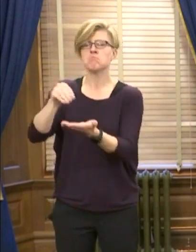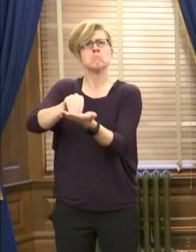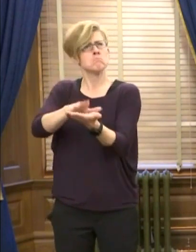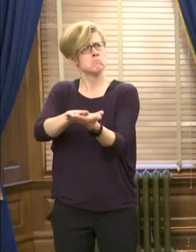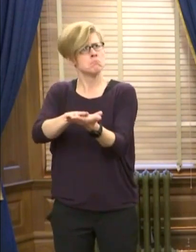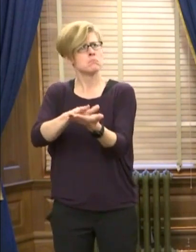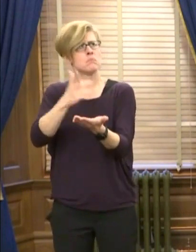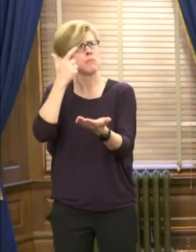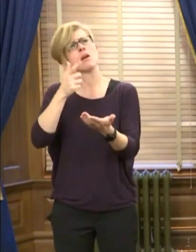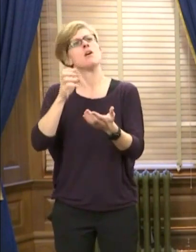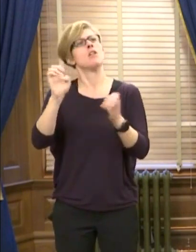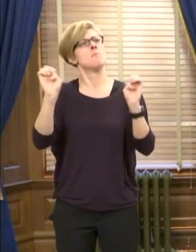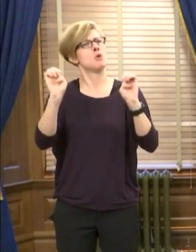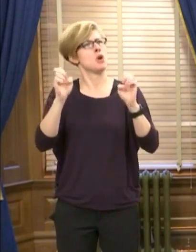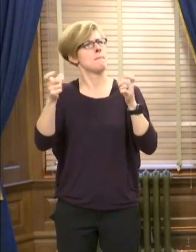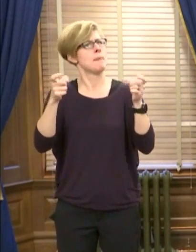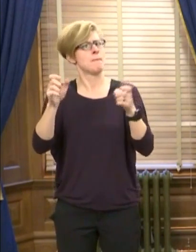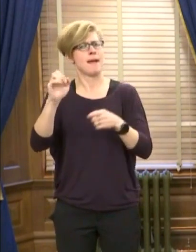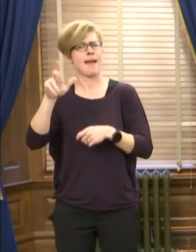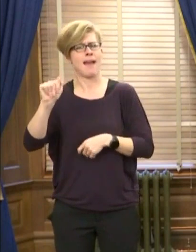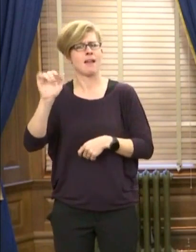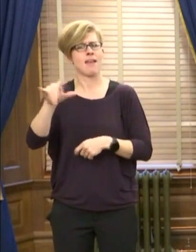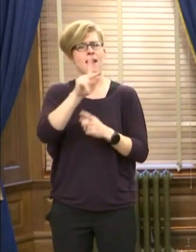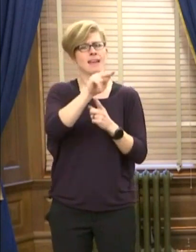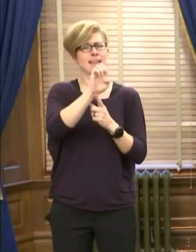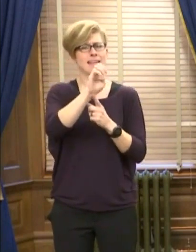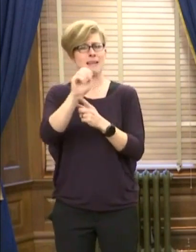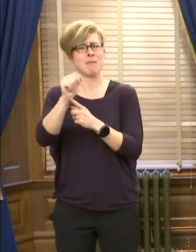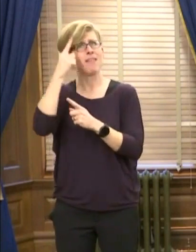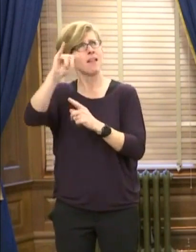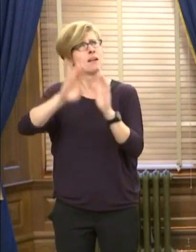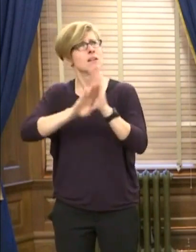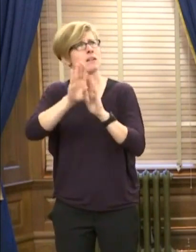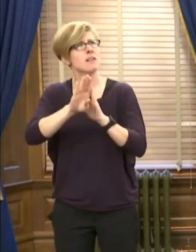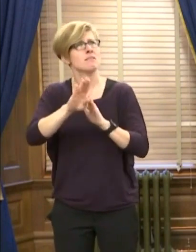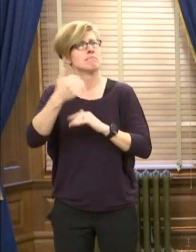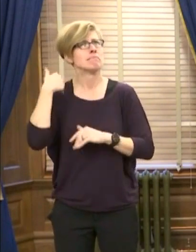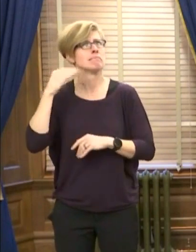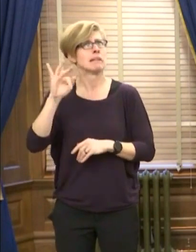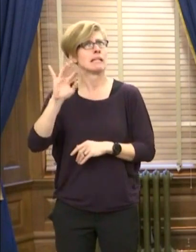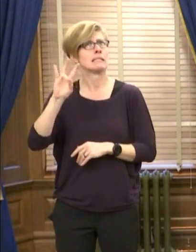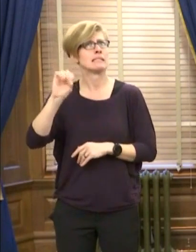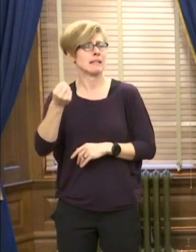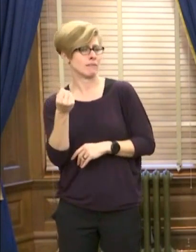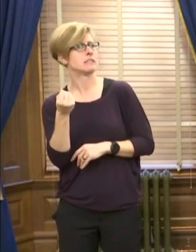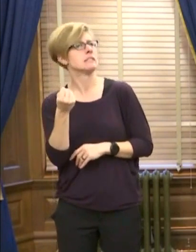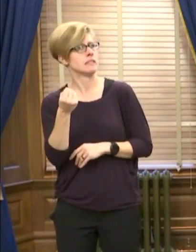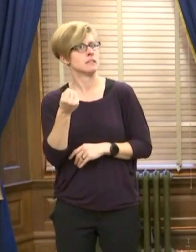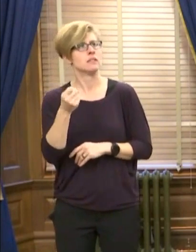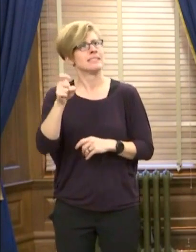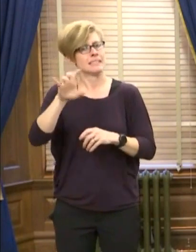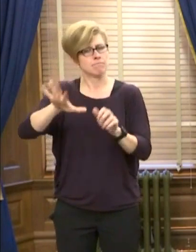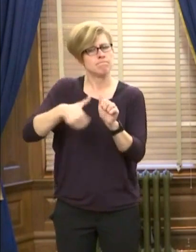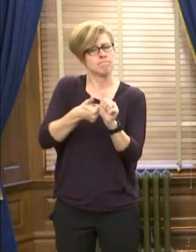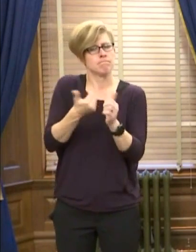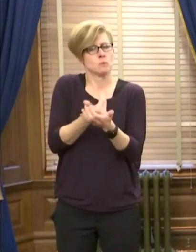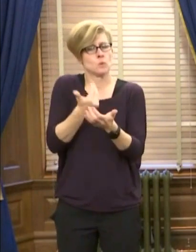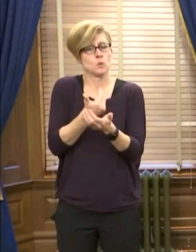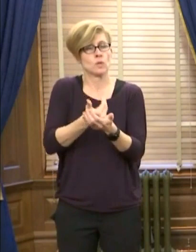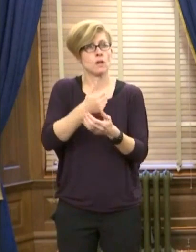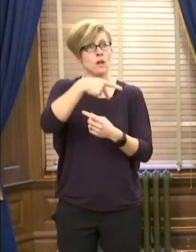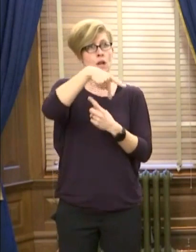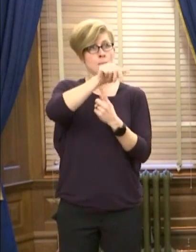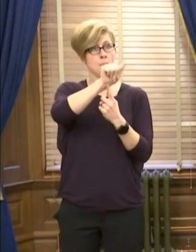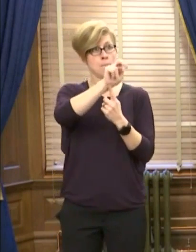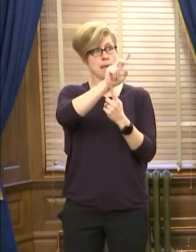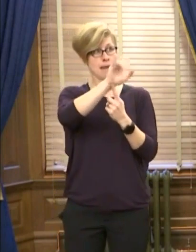Emergency Management Act, I think, was formulated, what, in the 70s? So, and the pandemic is very different than